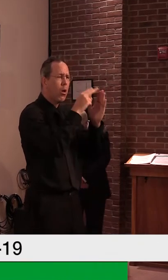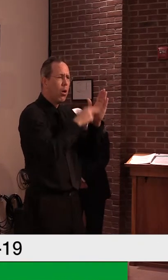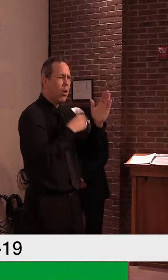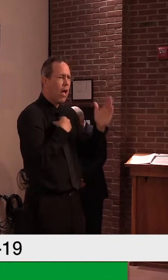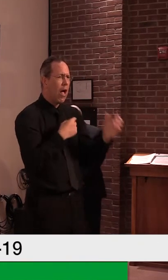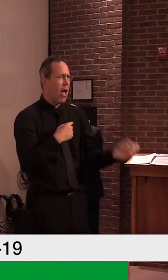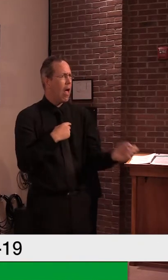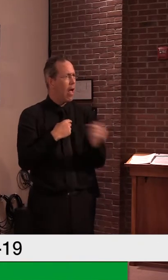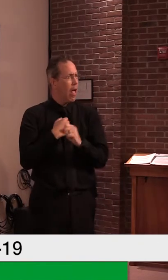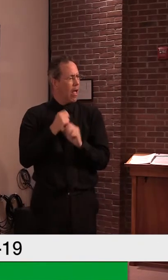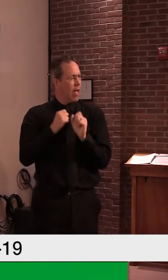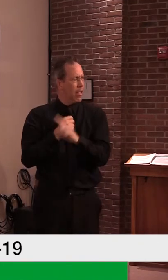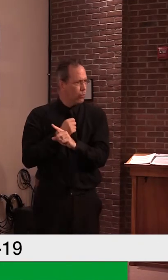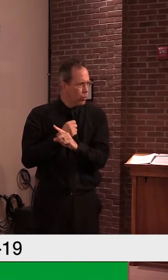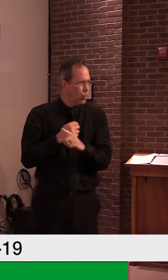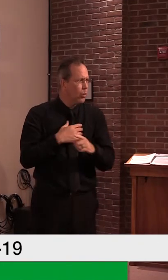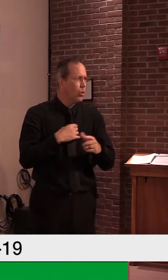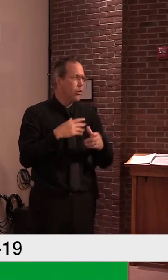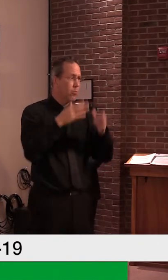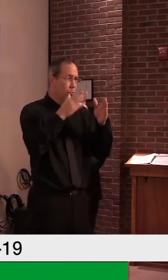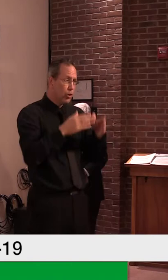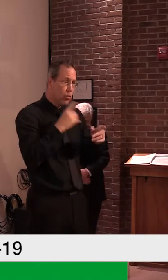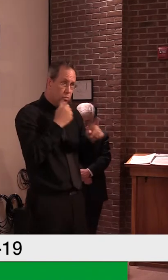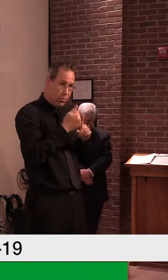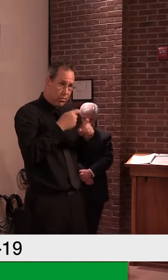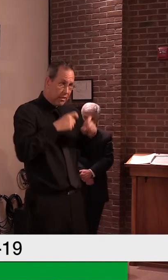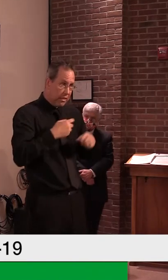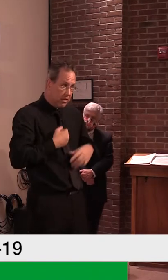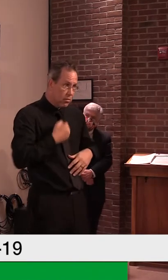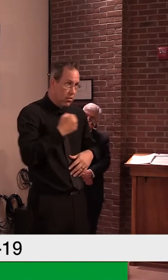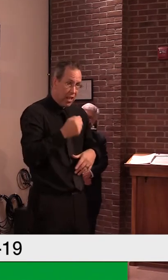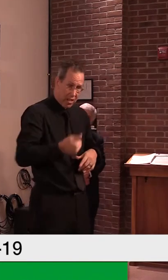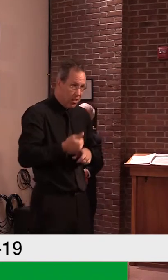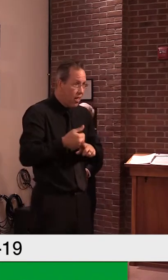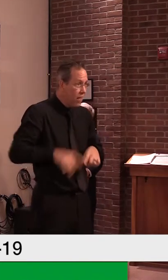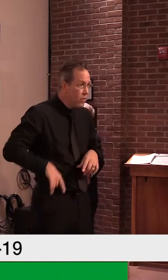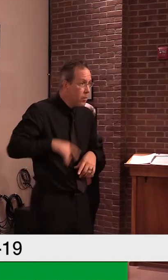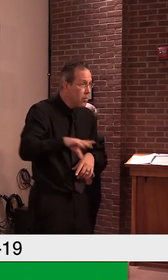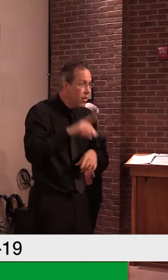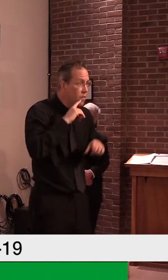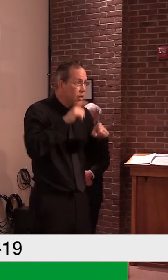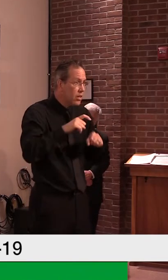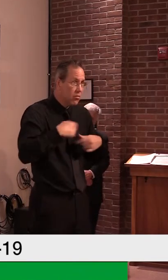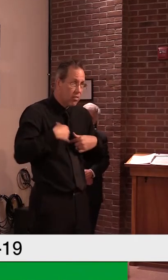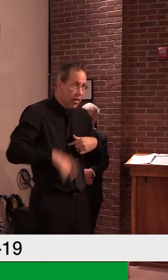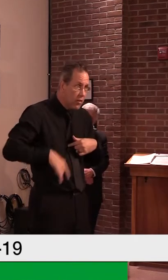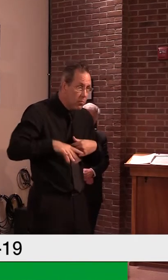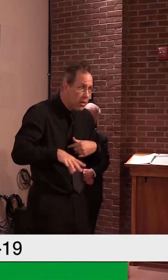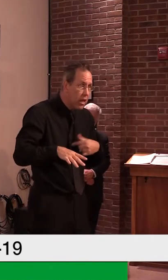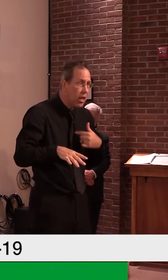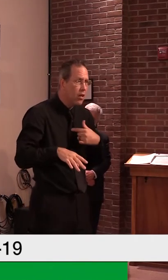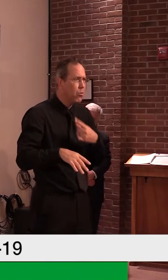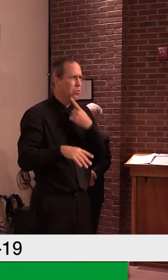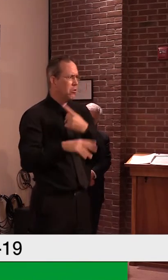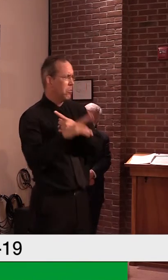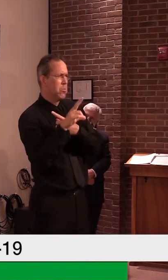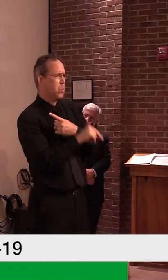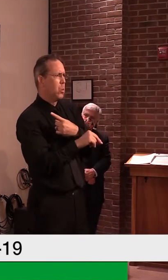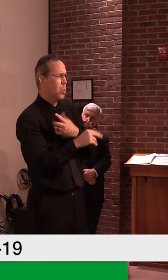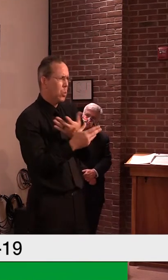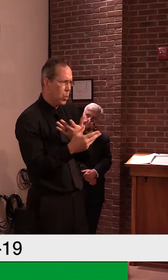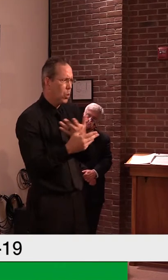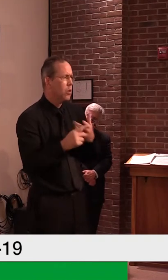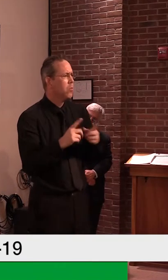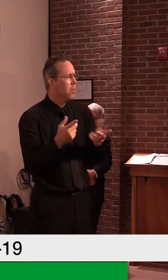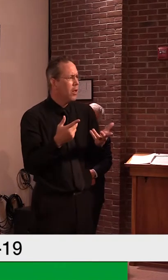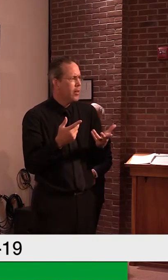it cost anyone anything for anyone to get tested that needs to be tested? And, and you were pretty clear that there